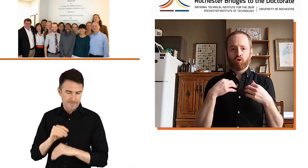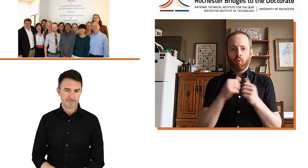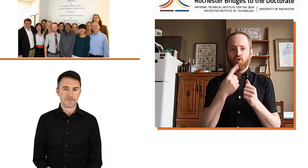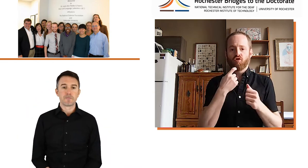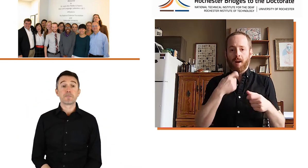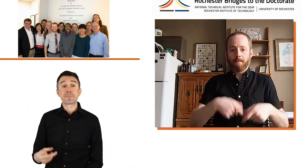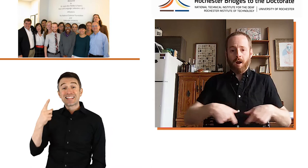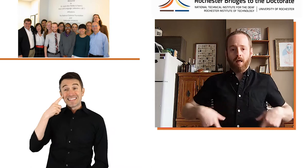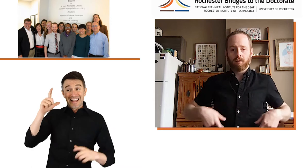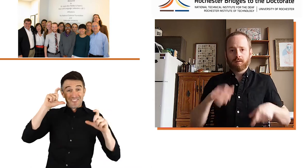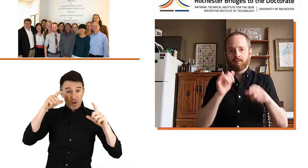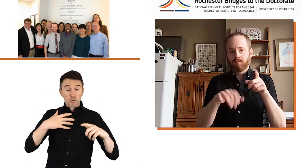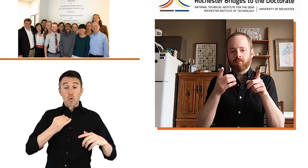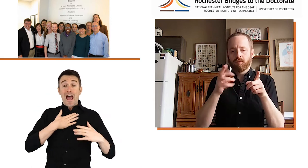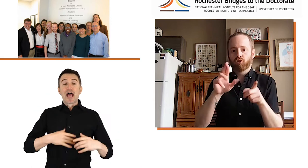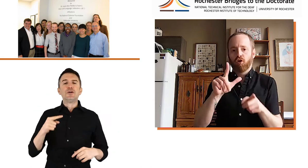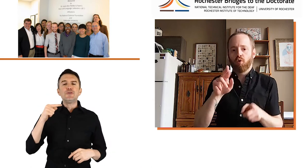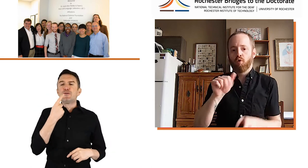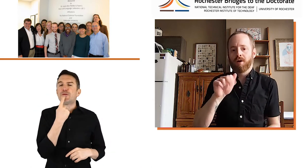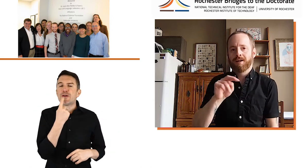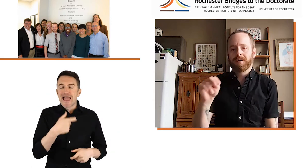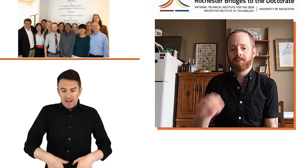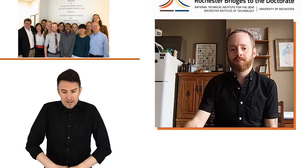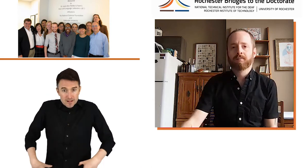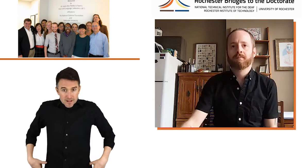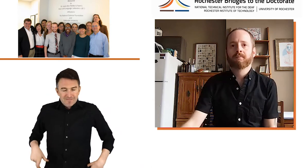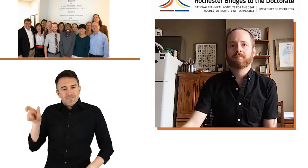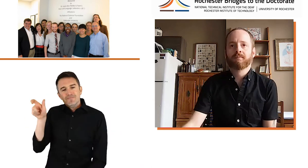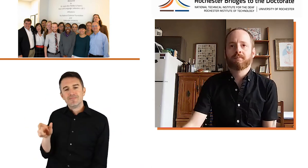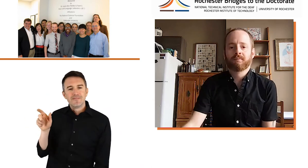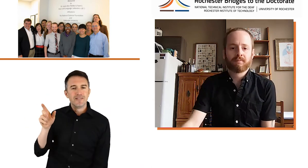so the woman in this picture with the white shirt, that's Laura-Ann.